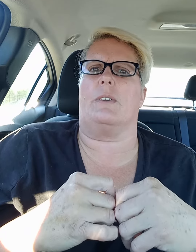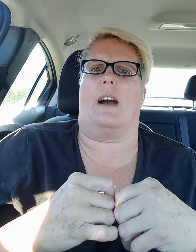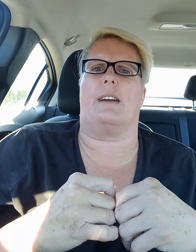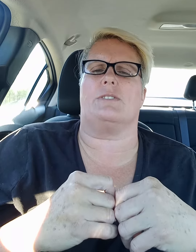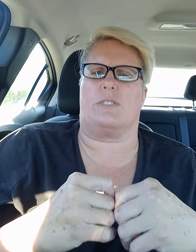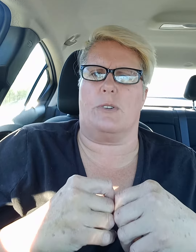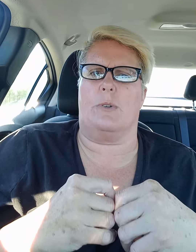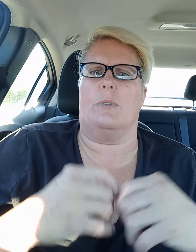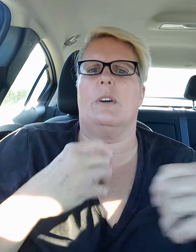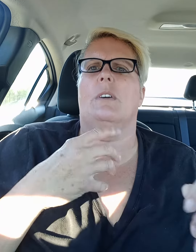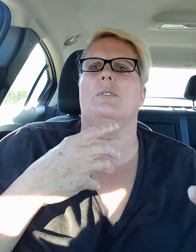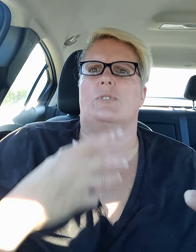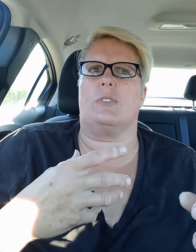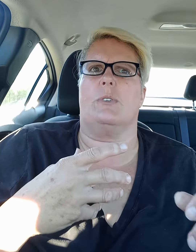guys do to